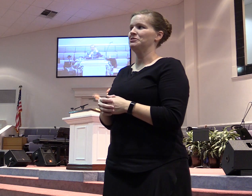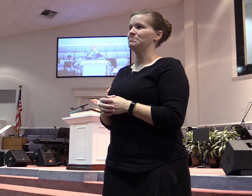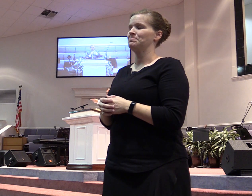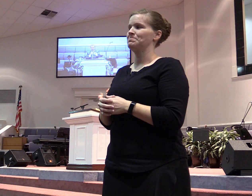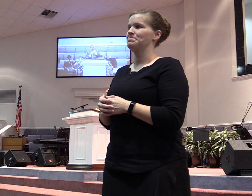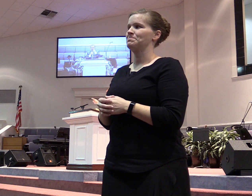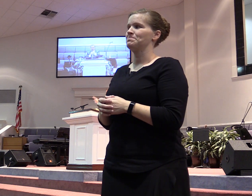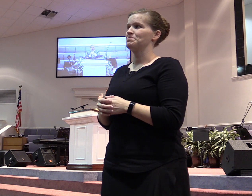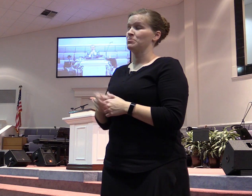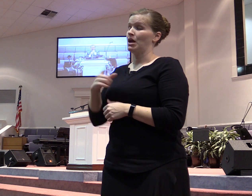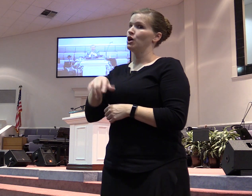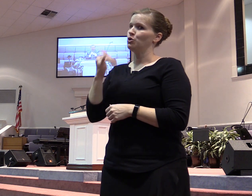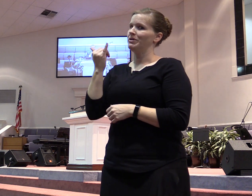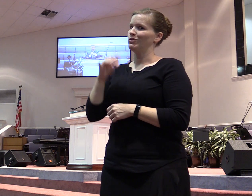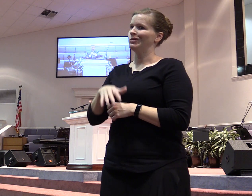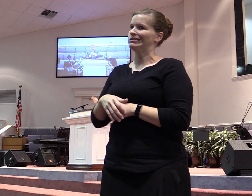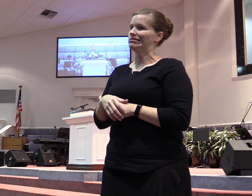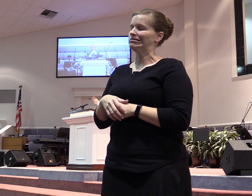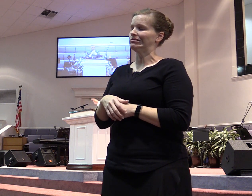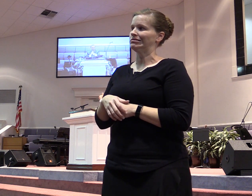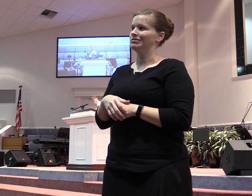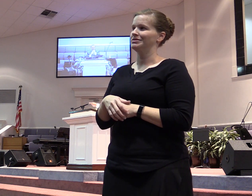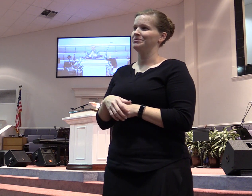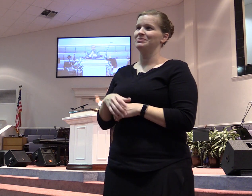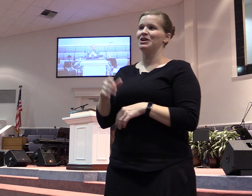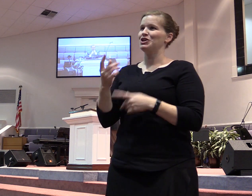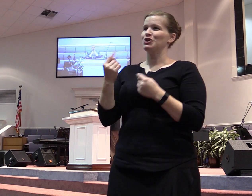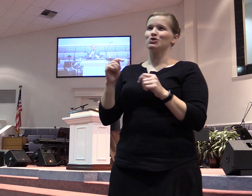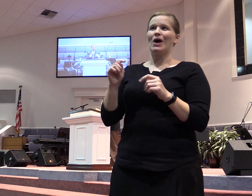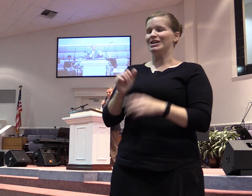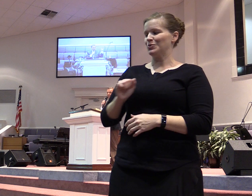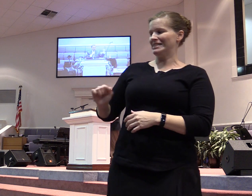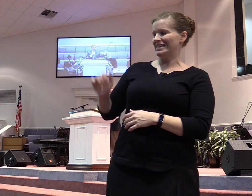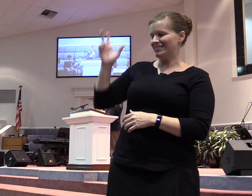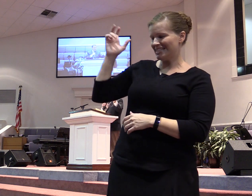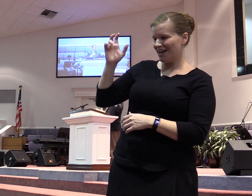going to look foolish right down straight naked. Because you're trying to fight devils that you're not first submitted to God. Right.